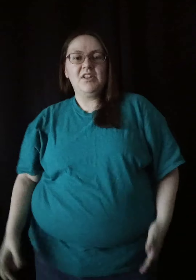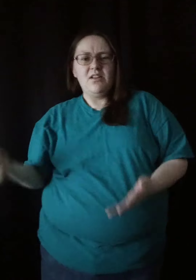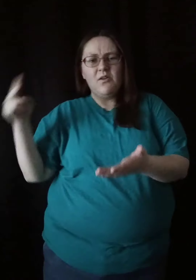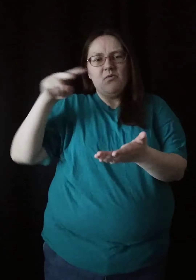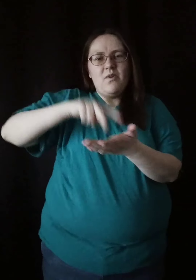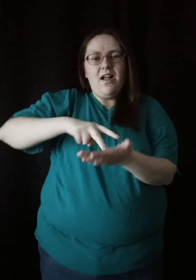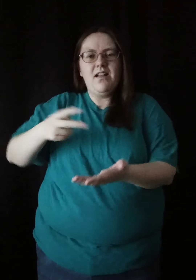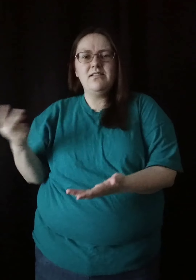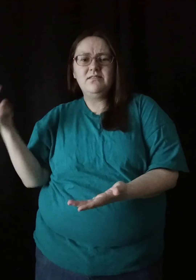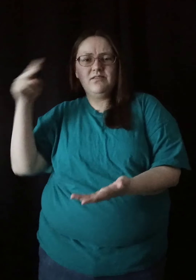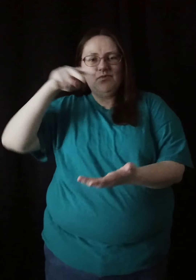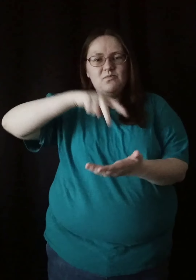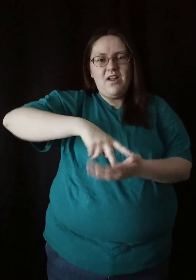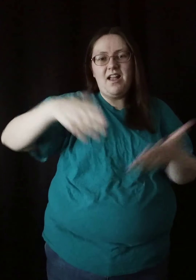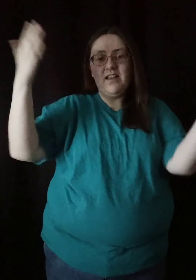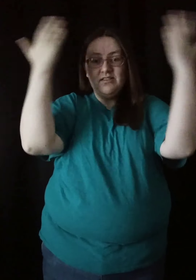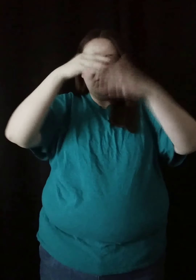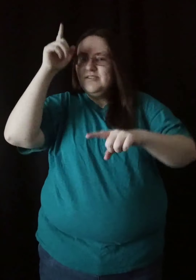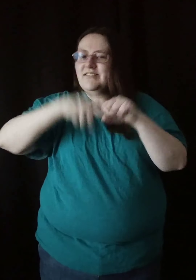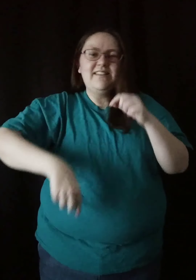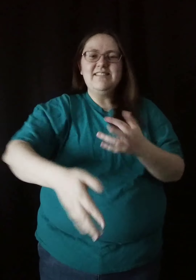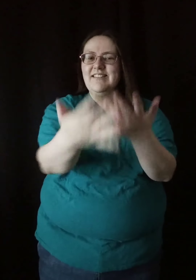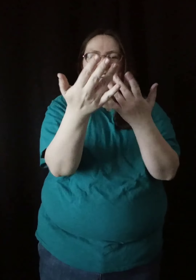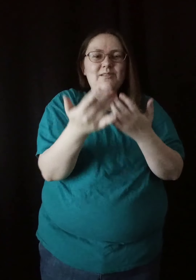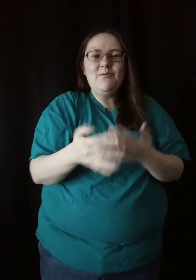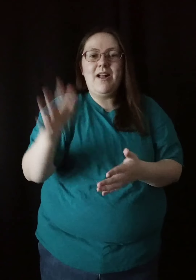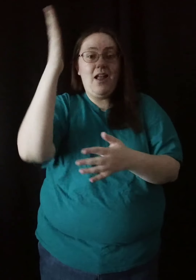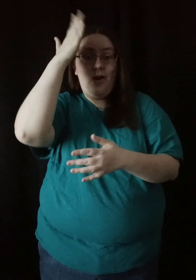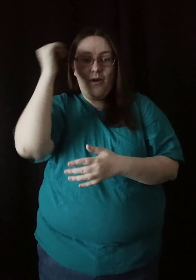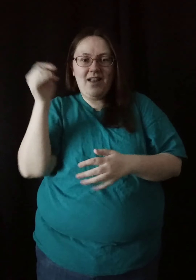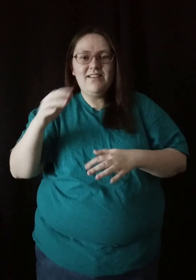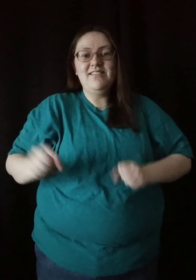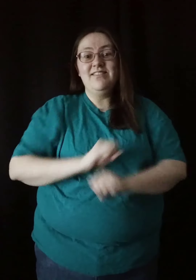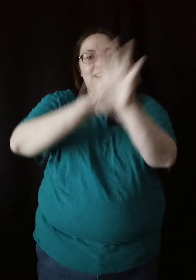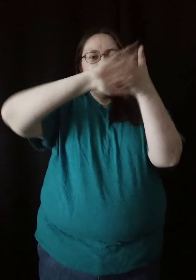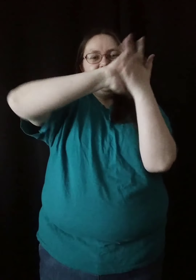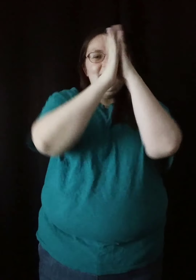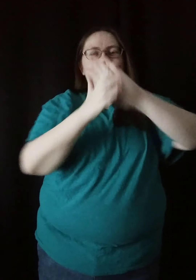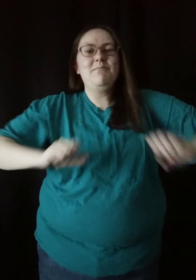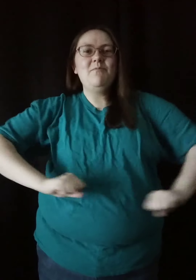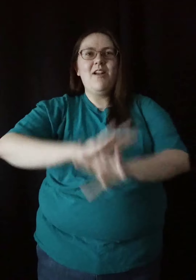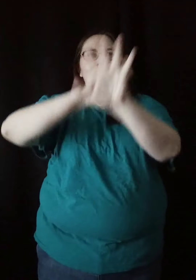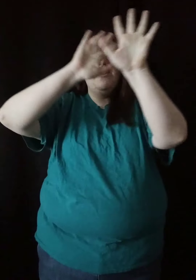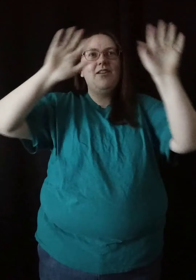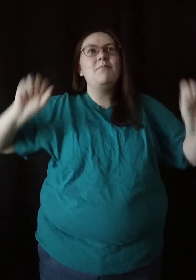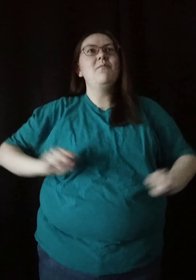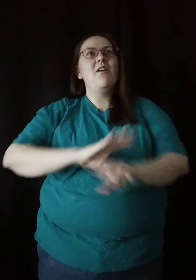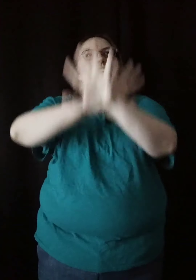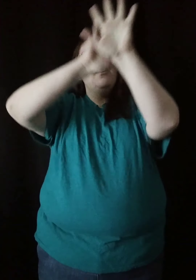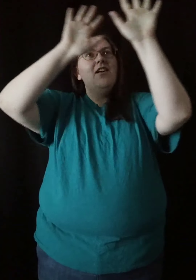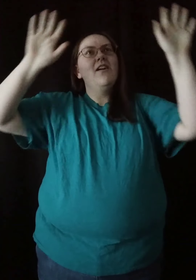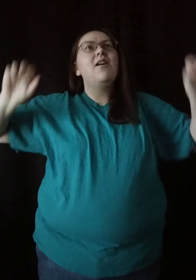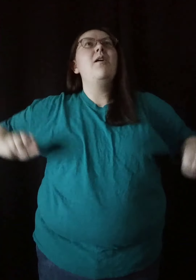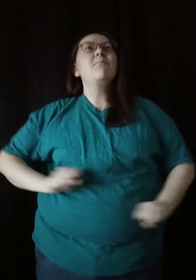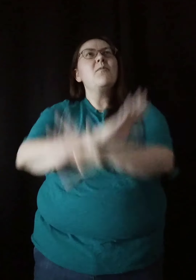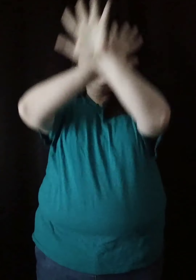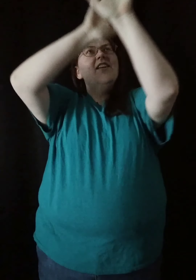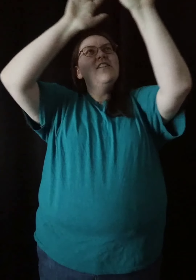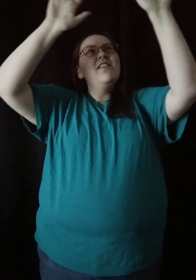Oh, rise, oh, rise, darkness can't stand by Cause the light is getting brighter, brighter, brighter